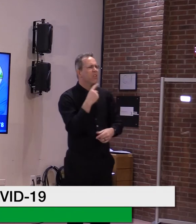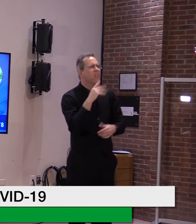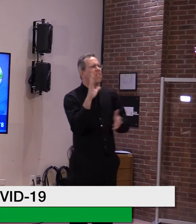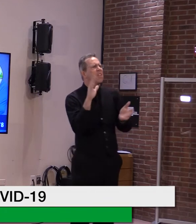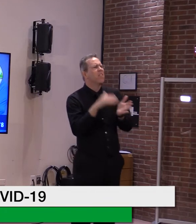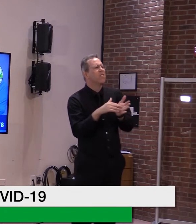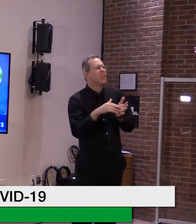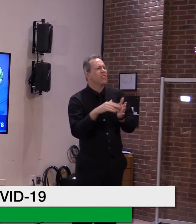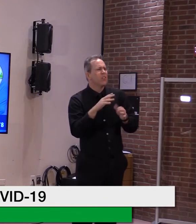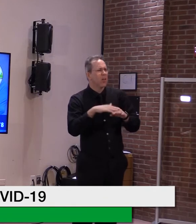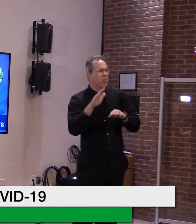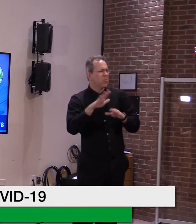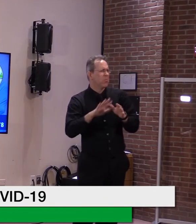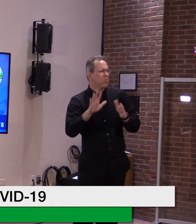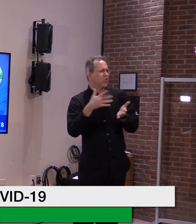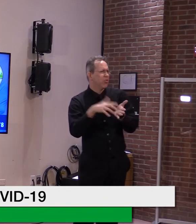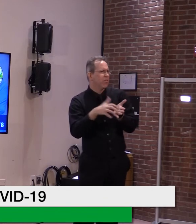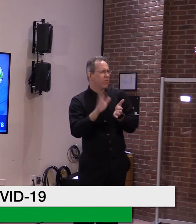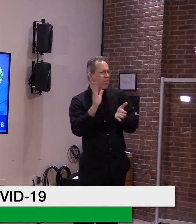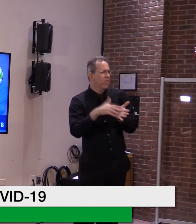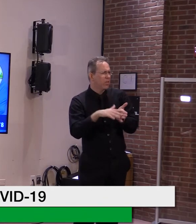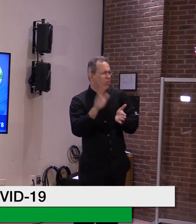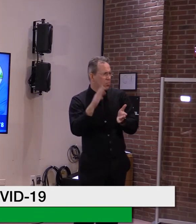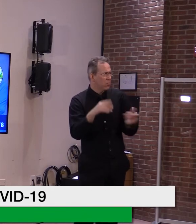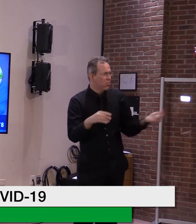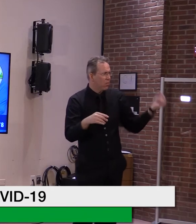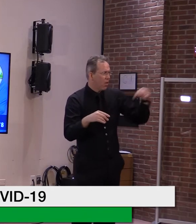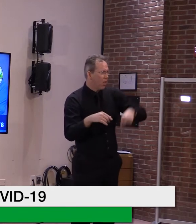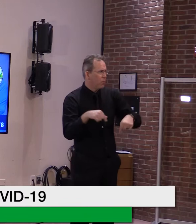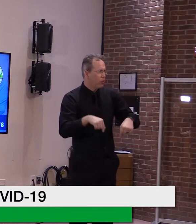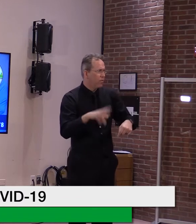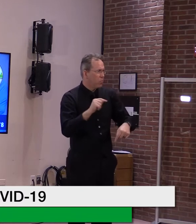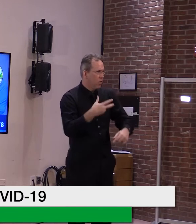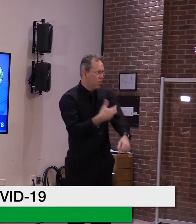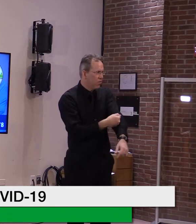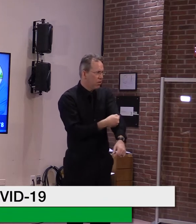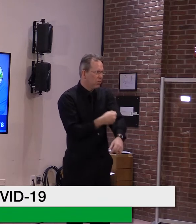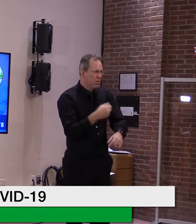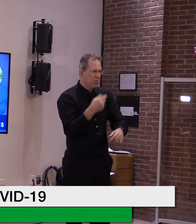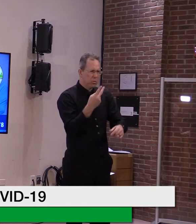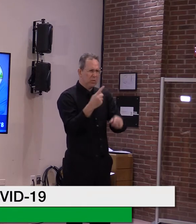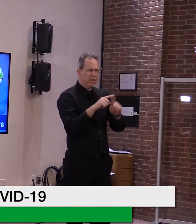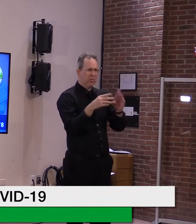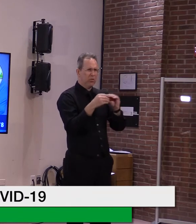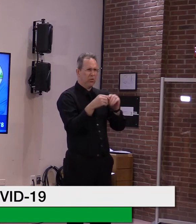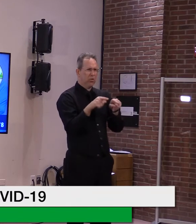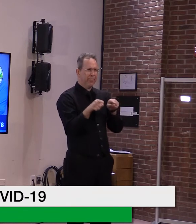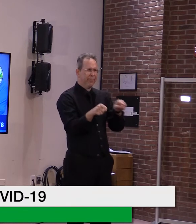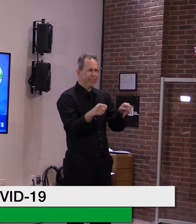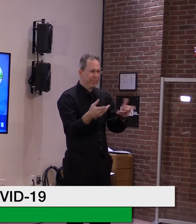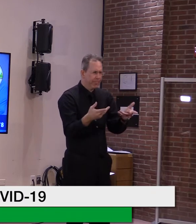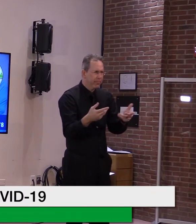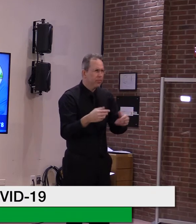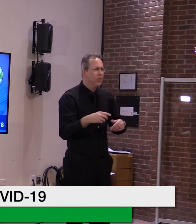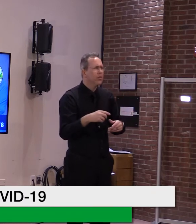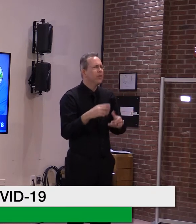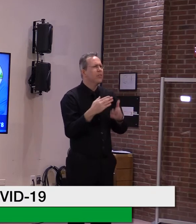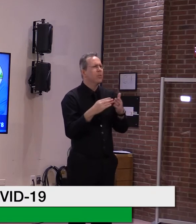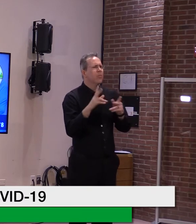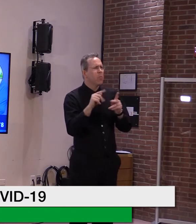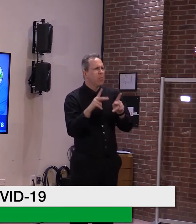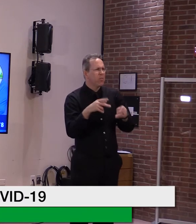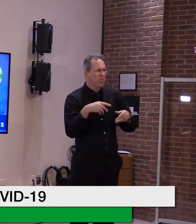883 that are difference in that number are Vermonters whose addresses couldn't be found. Uh,